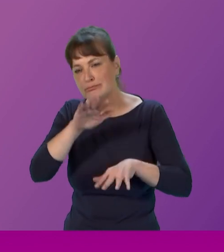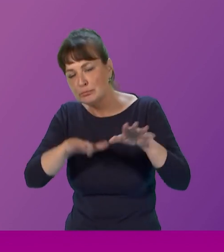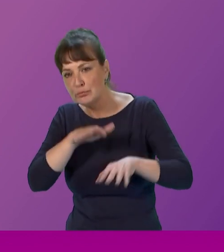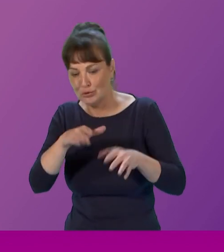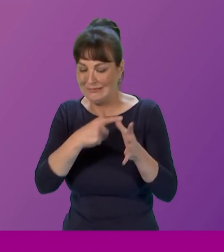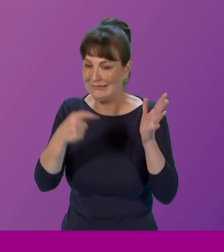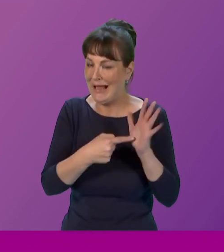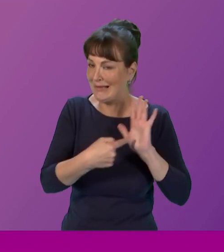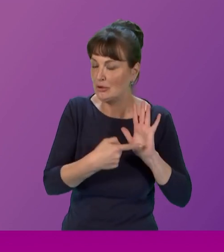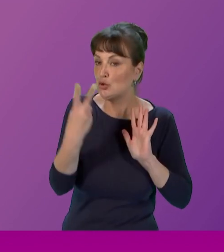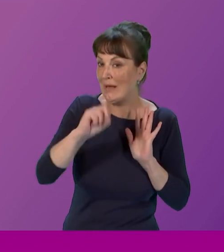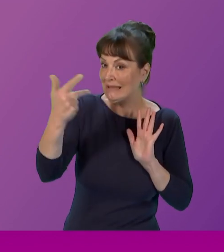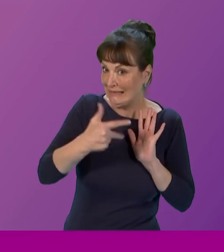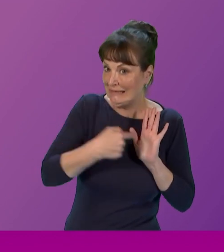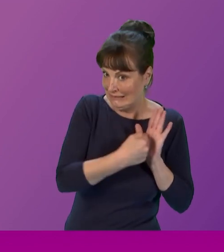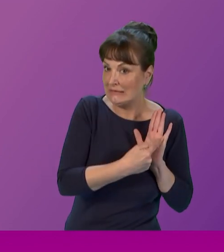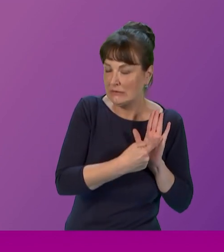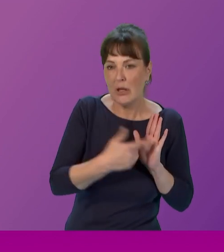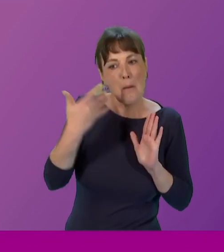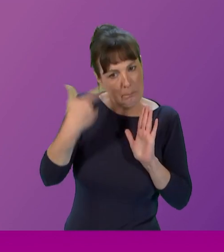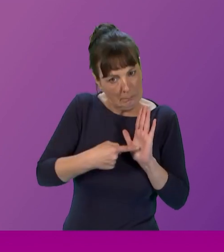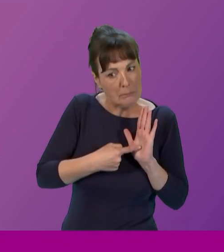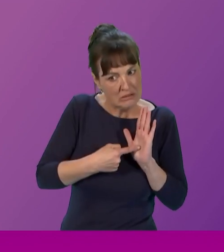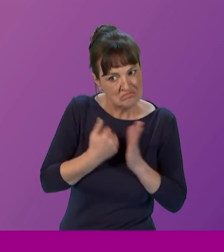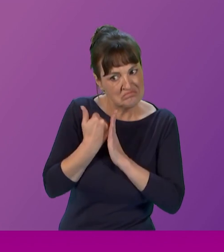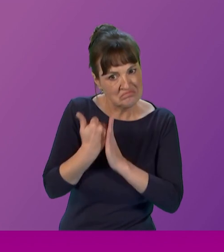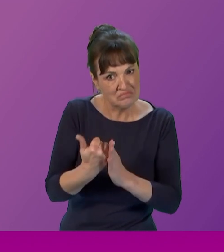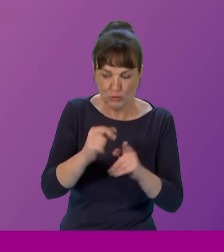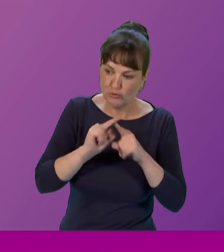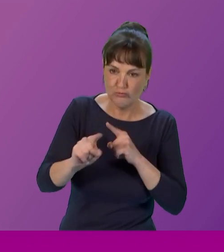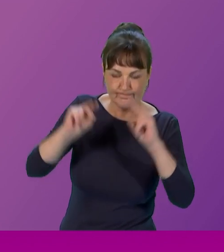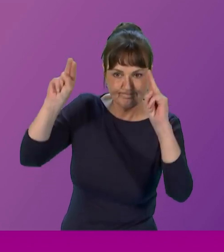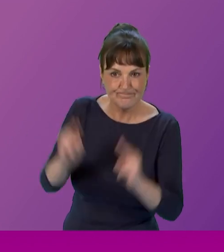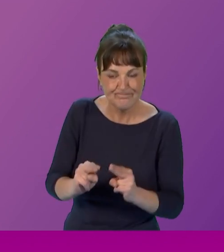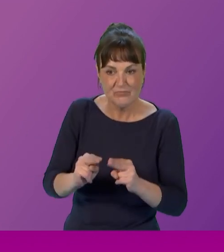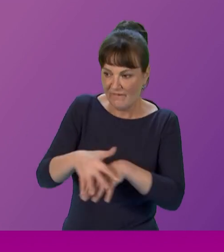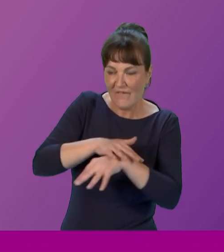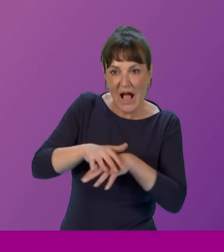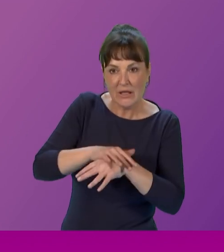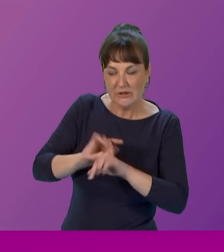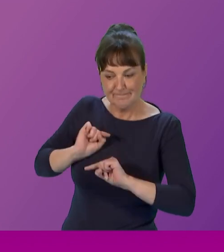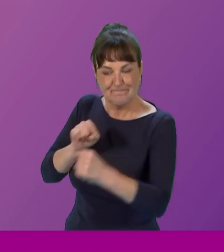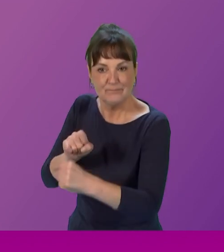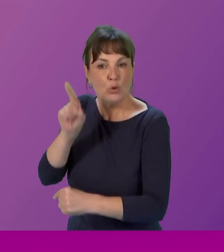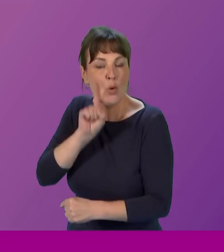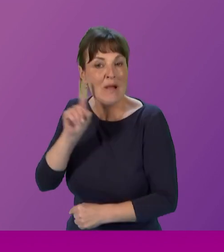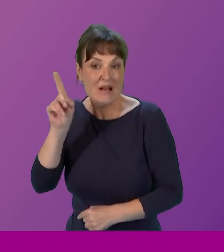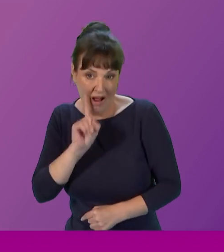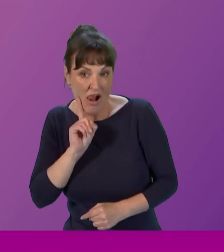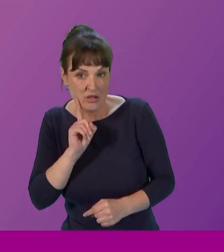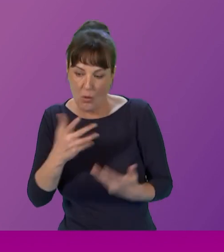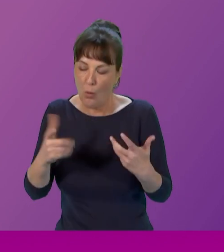2018 has went some way to tackle violence against women and girls providing better